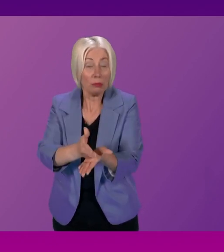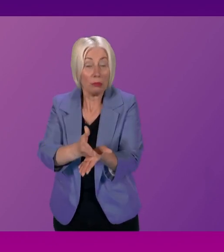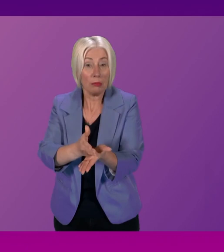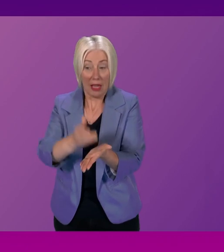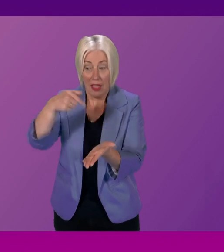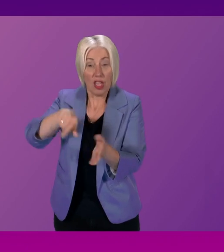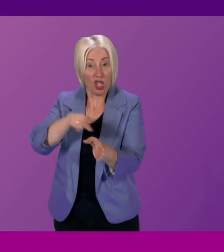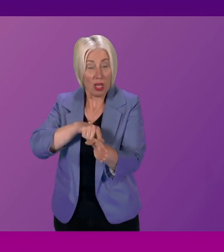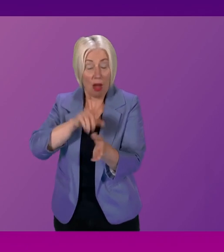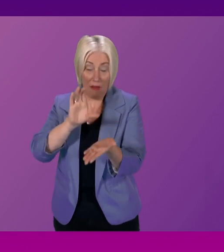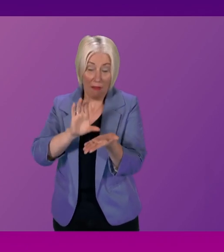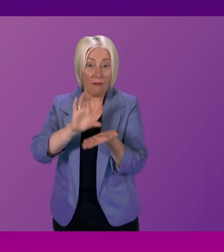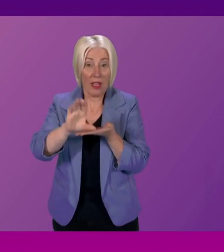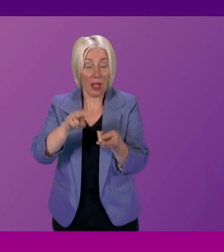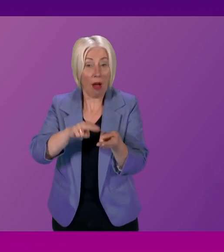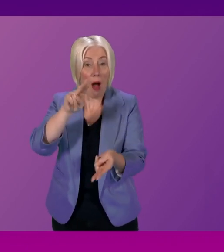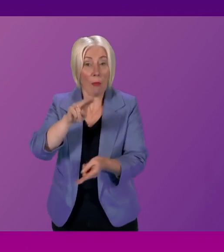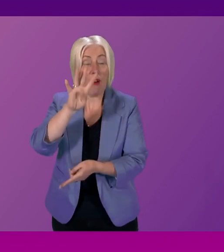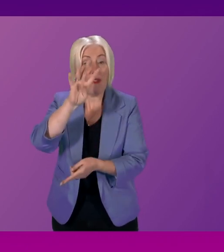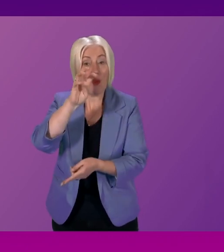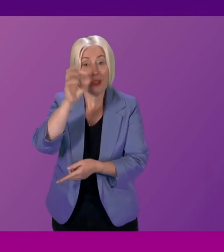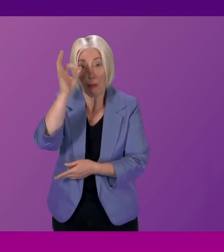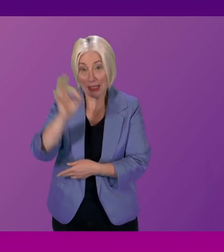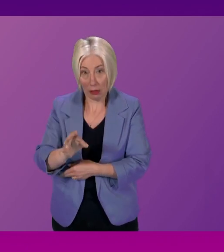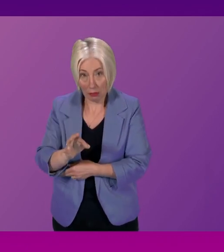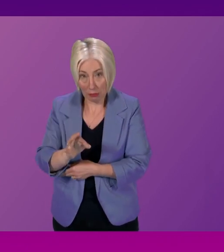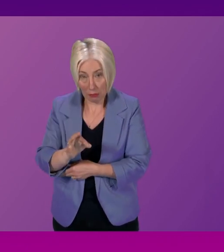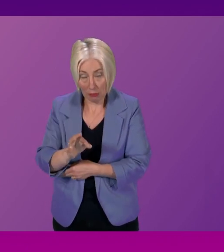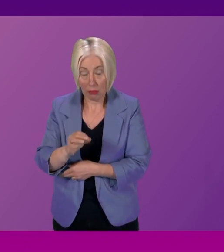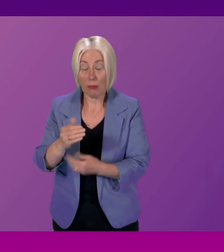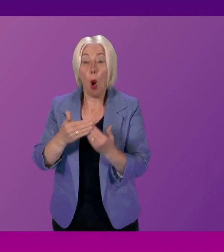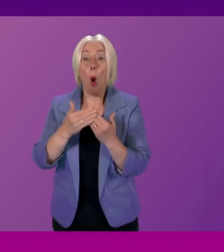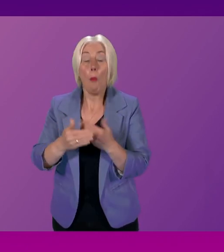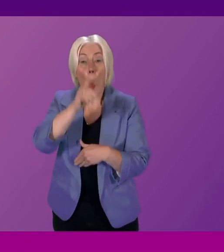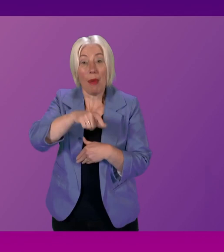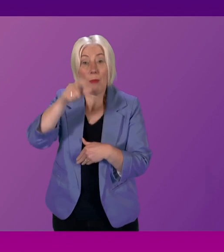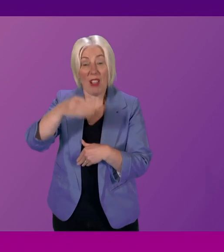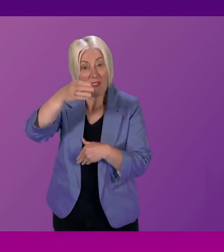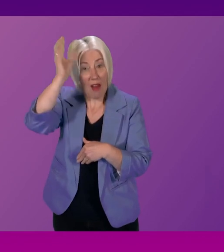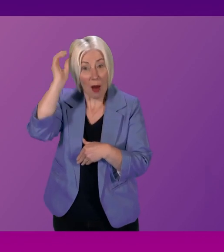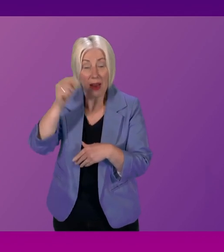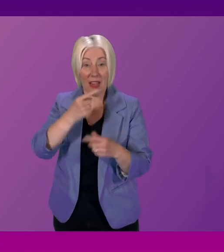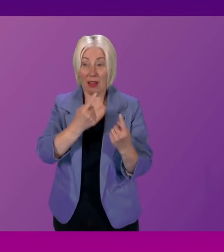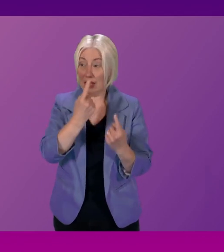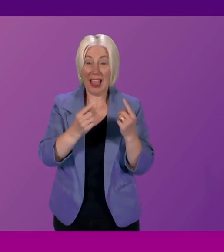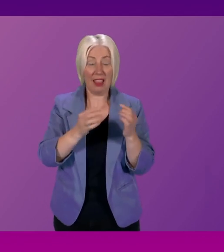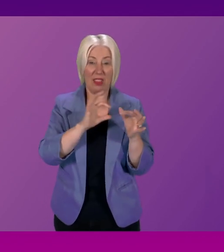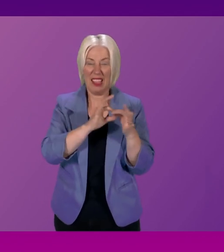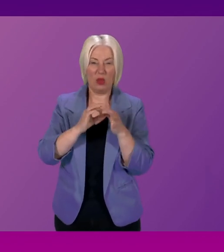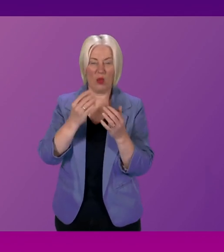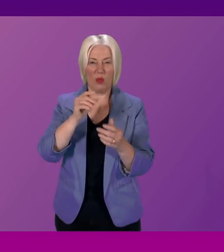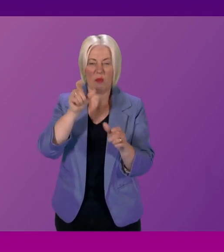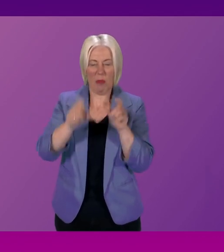year, we've increased the funding by 14 per cent. We have more fire officers per head, per 10,000 of the population,